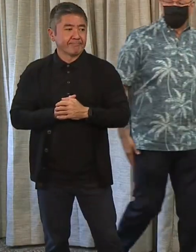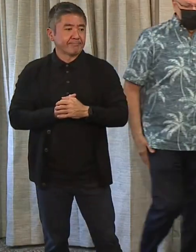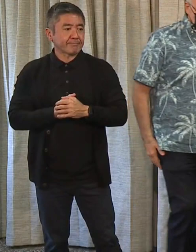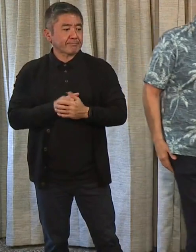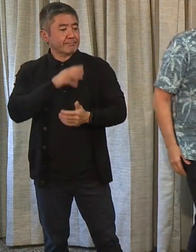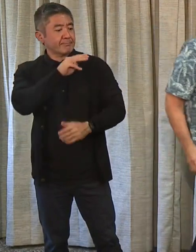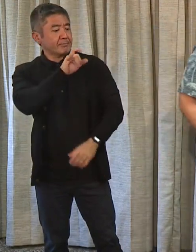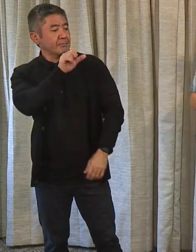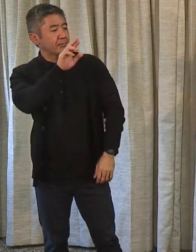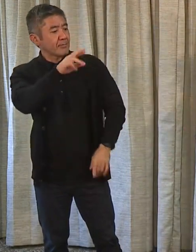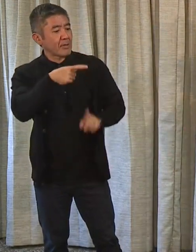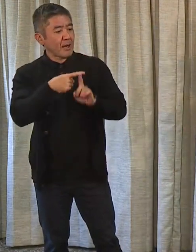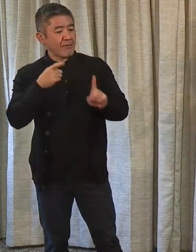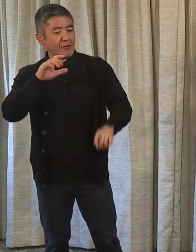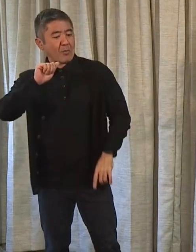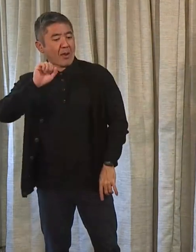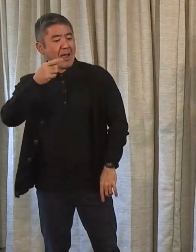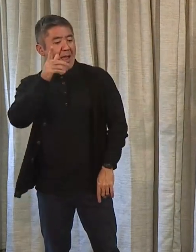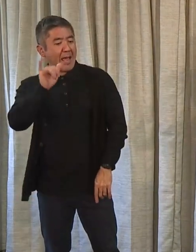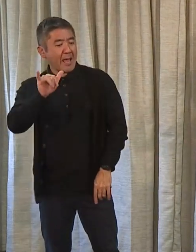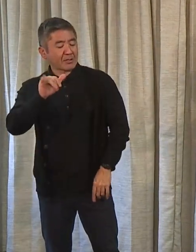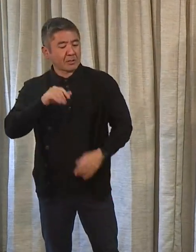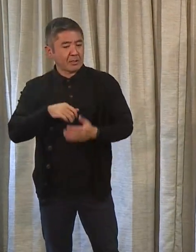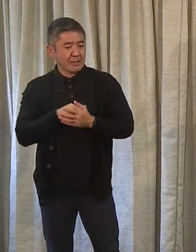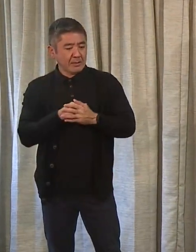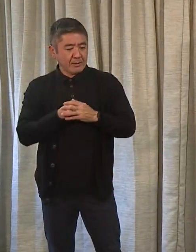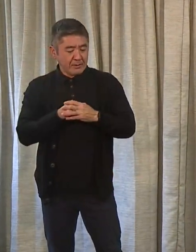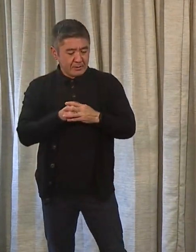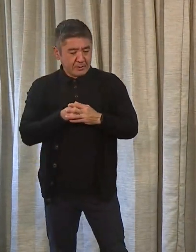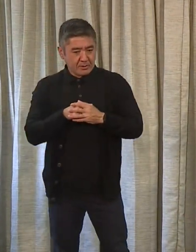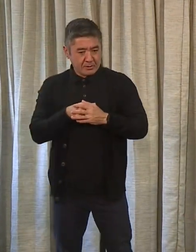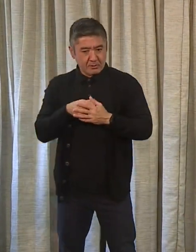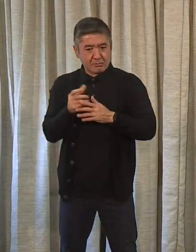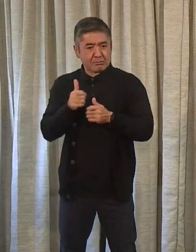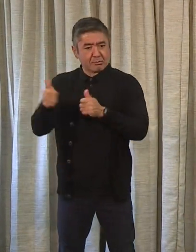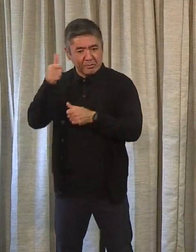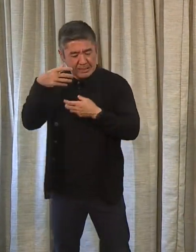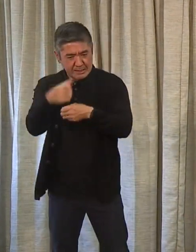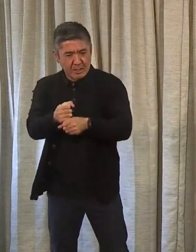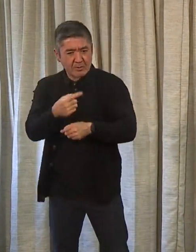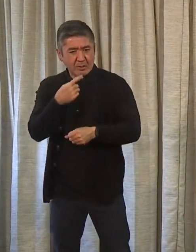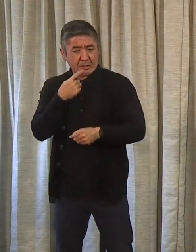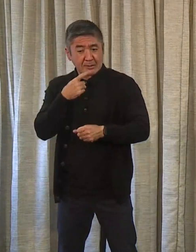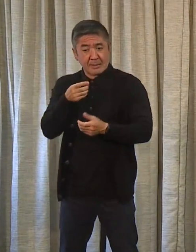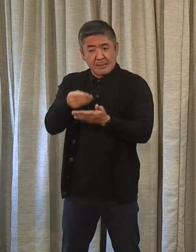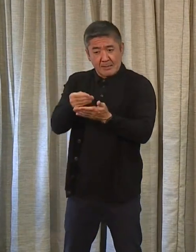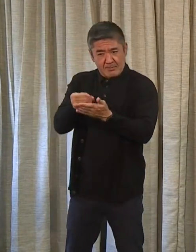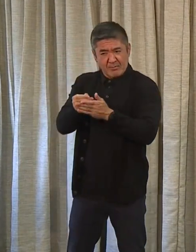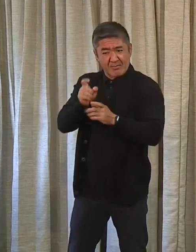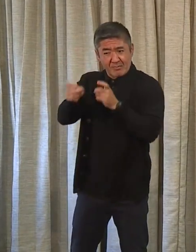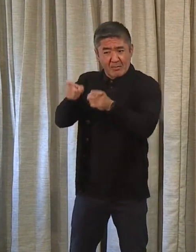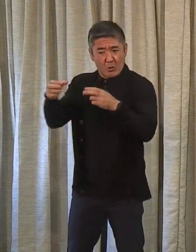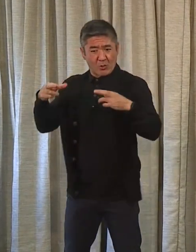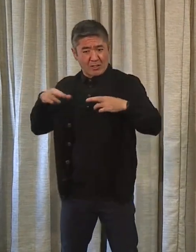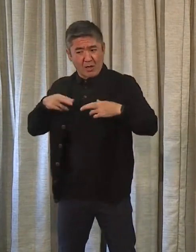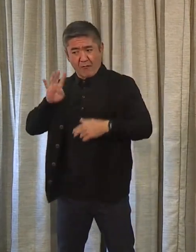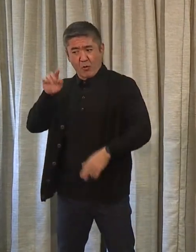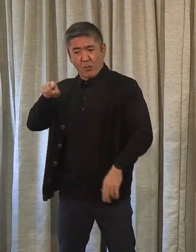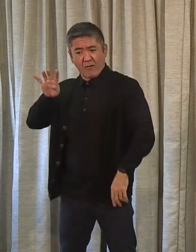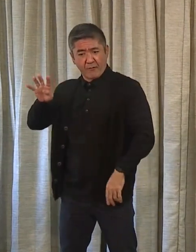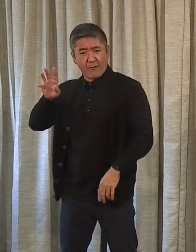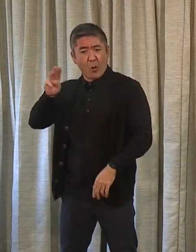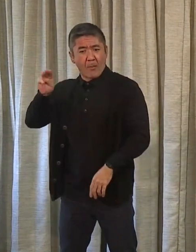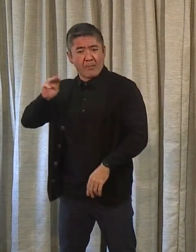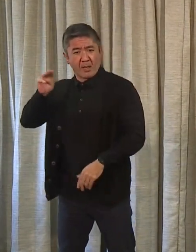Mayor, this next one is from Ashley Mizuo. The executive summary mentions that employer contributions to the employee retirement system was 4.4 million